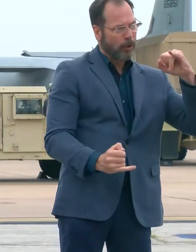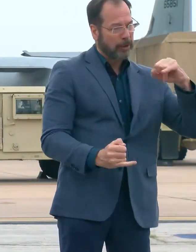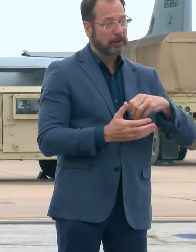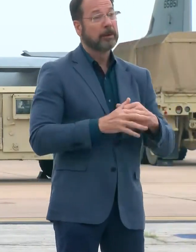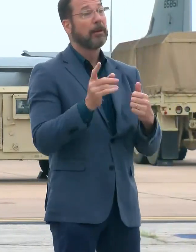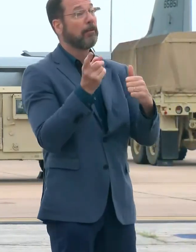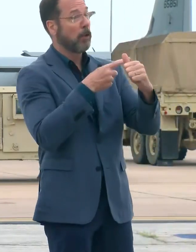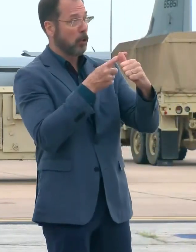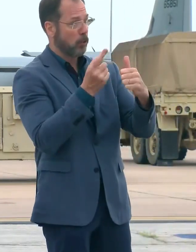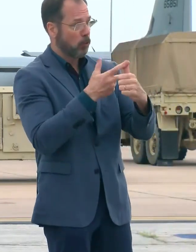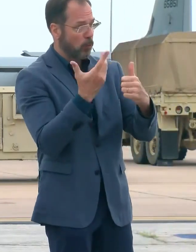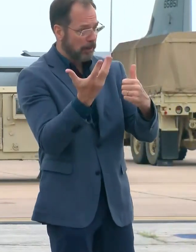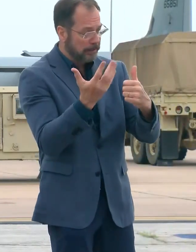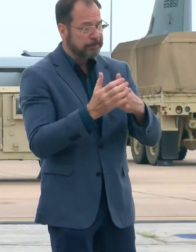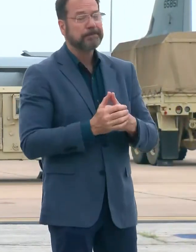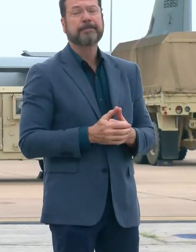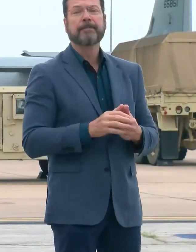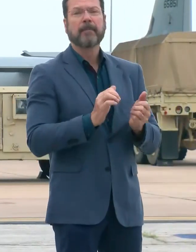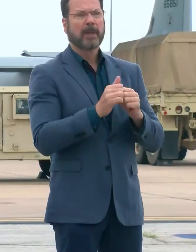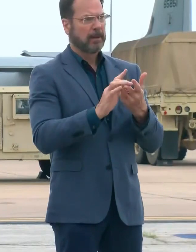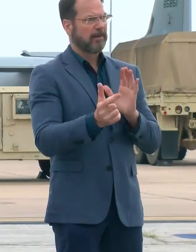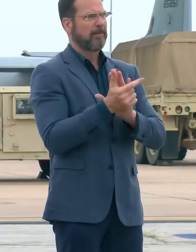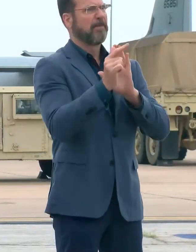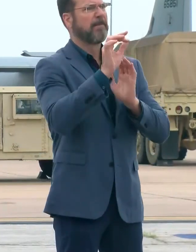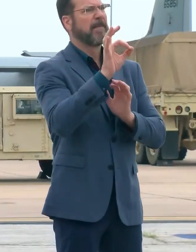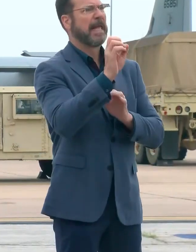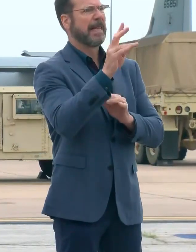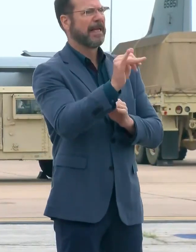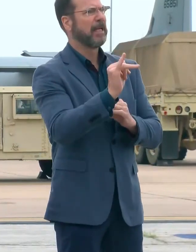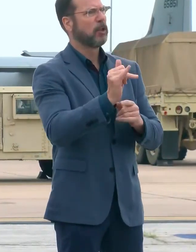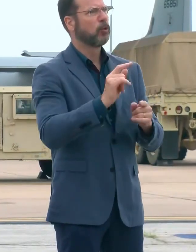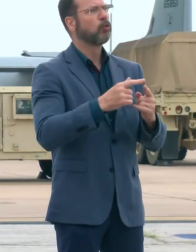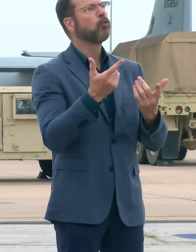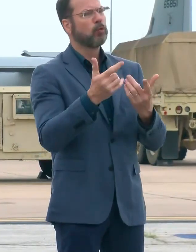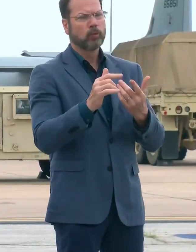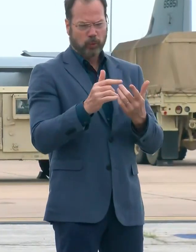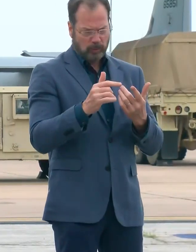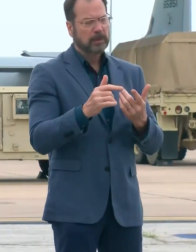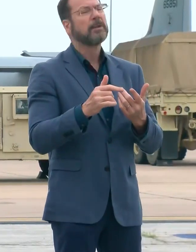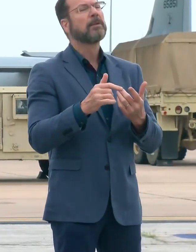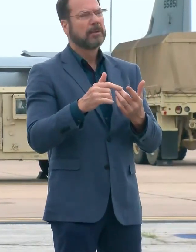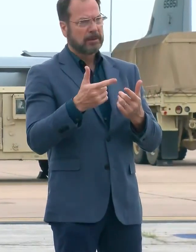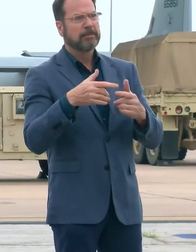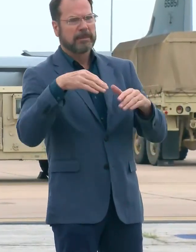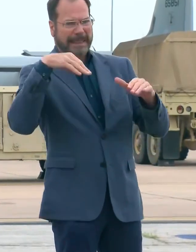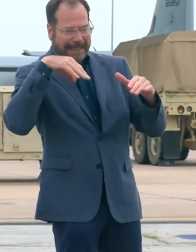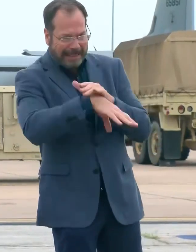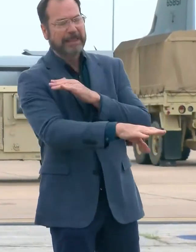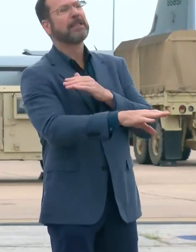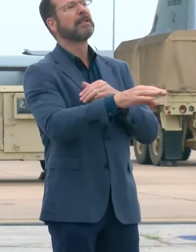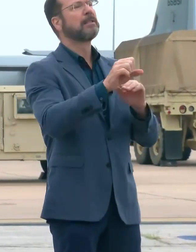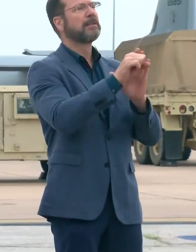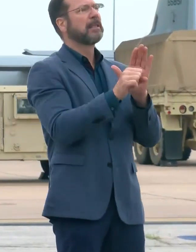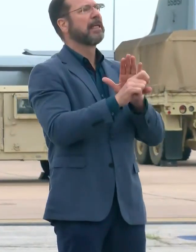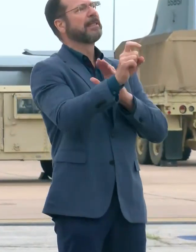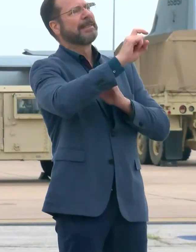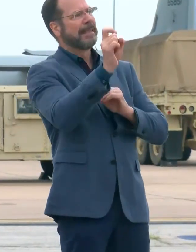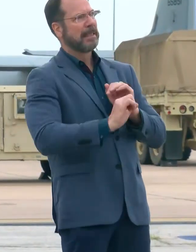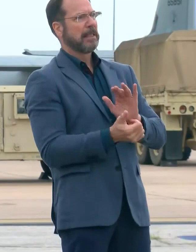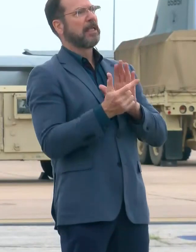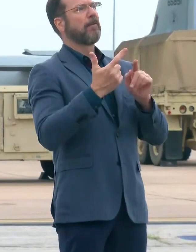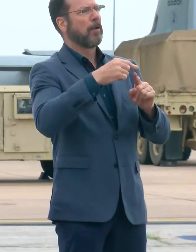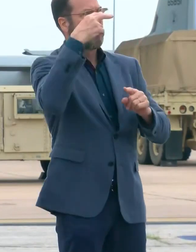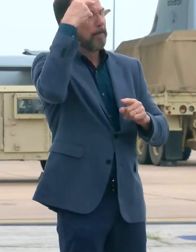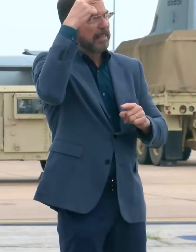One is to make it a felony to illegally enter the state of Texas from